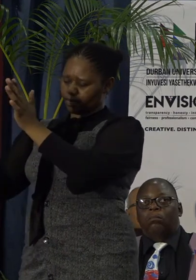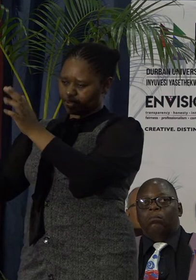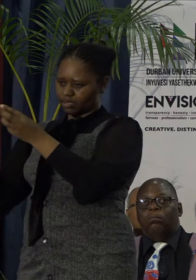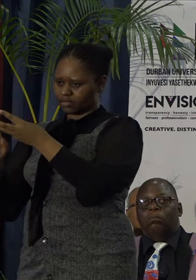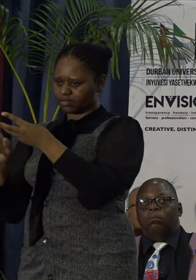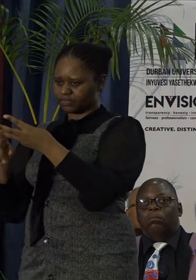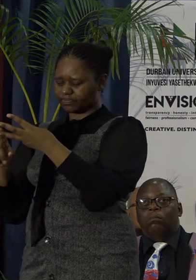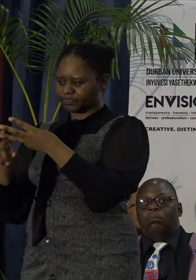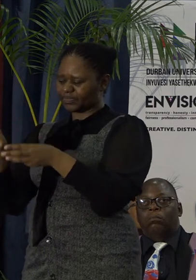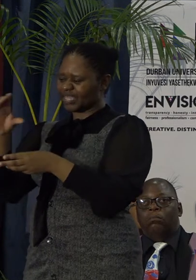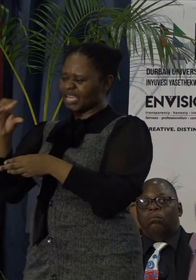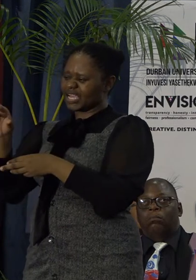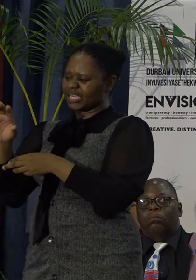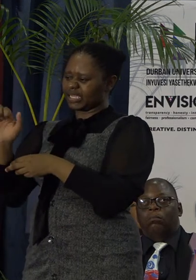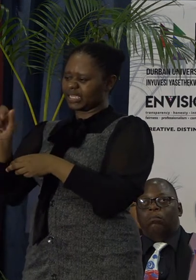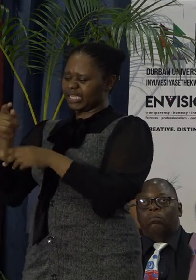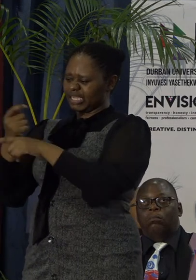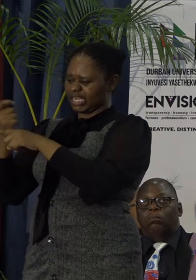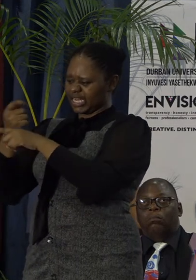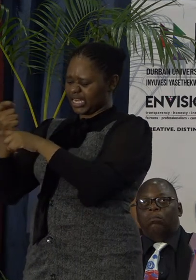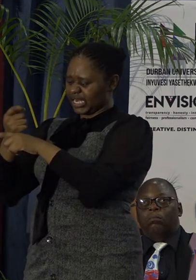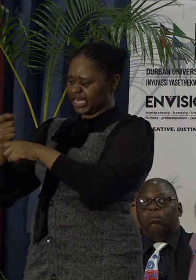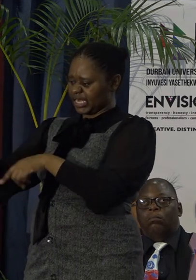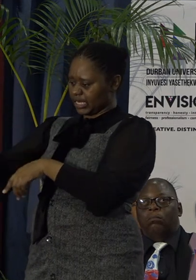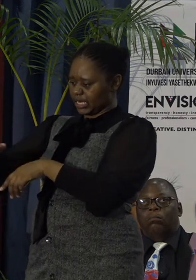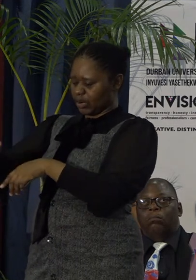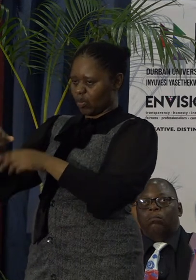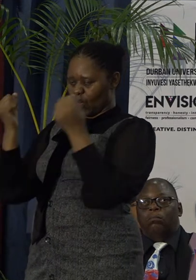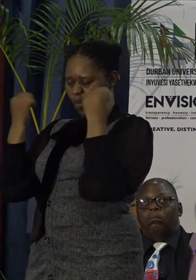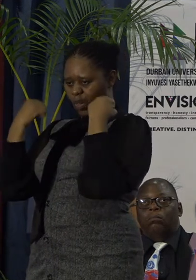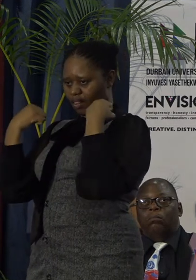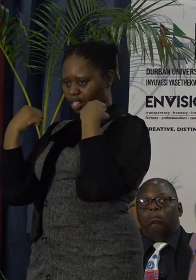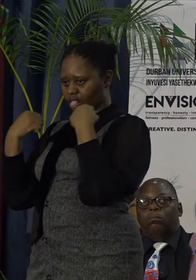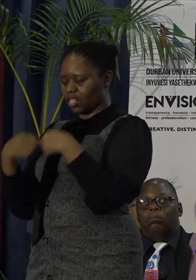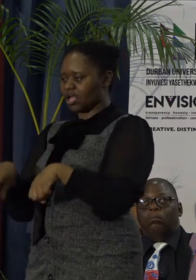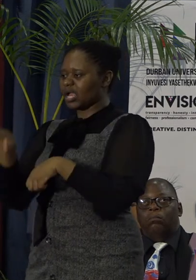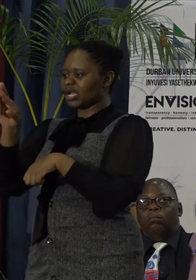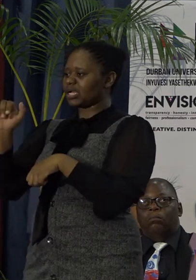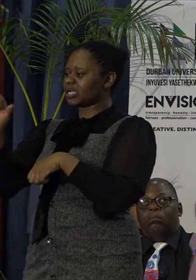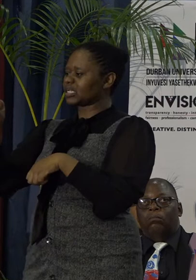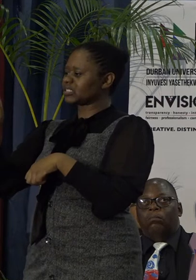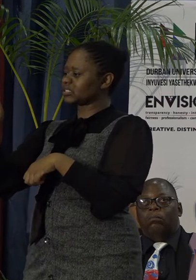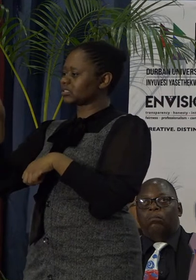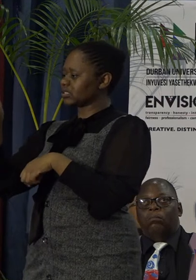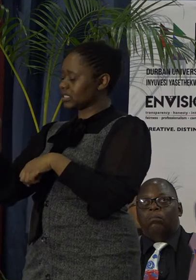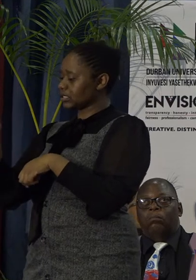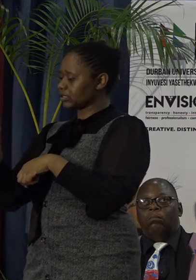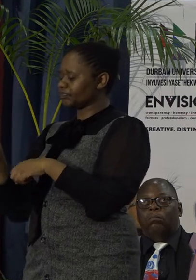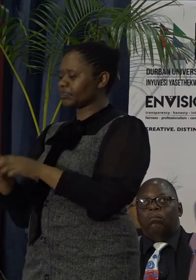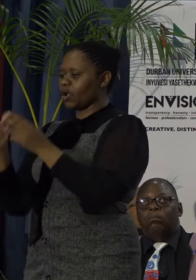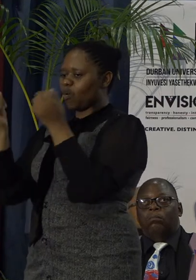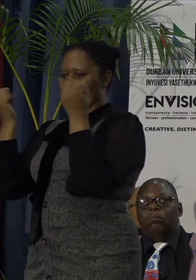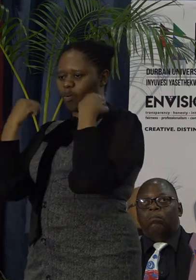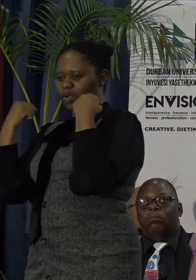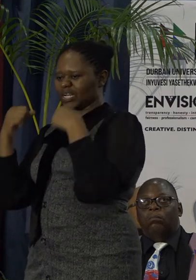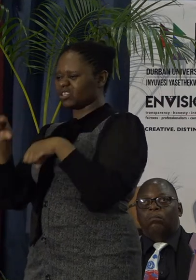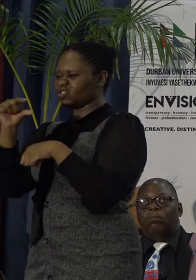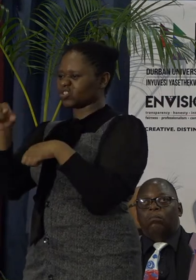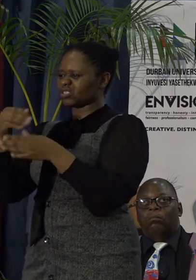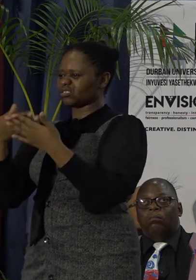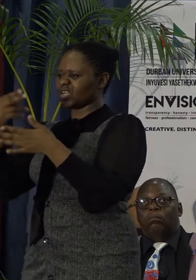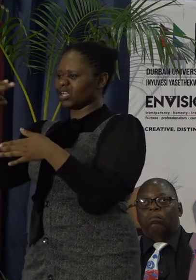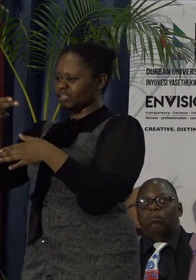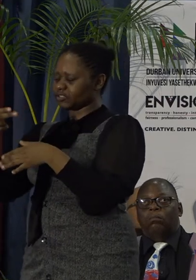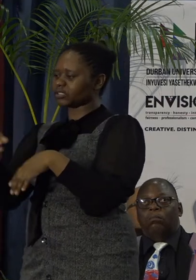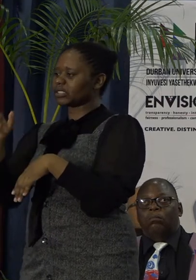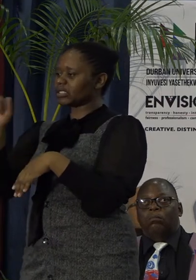Go to Kane Growers Hall. Go to Ritzin Hall. Go to Ritzin Blocks G and H. Go to